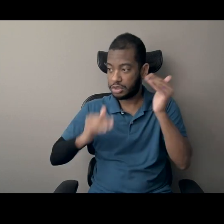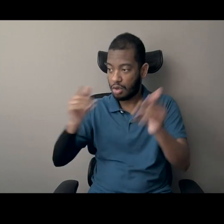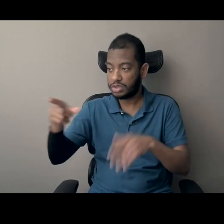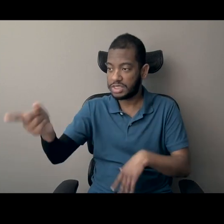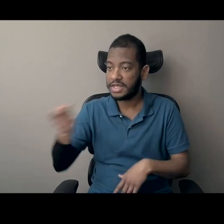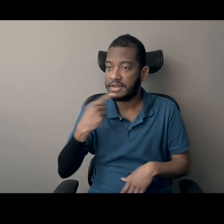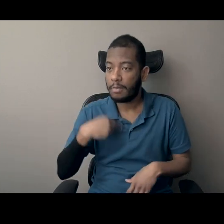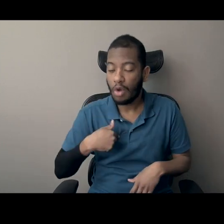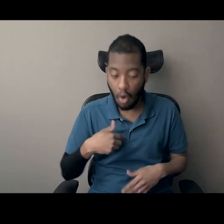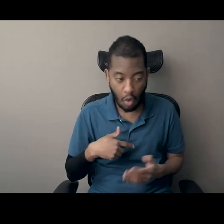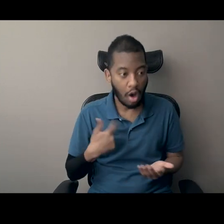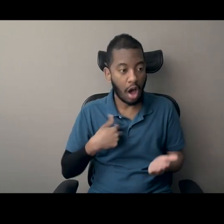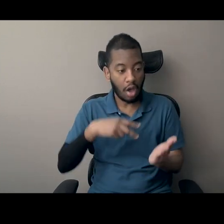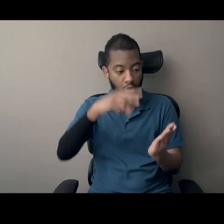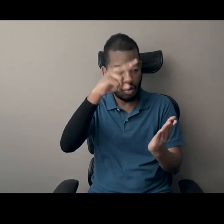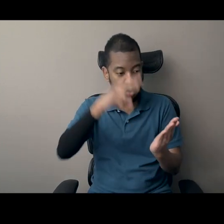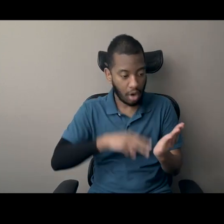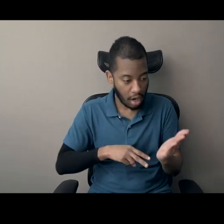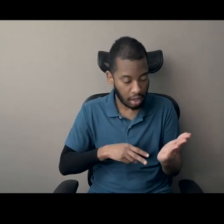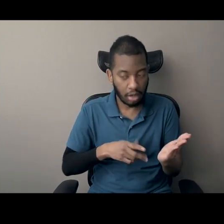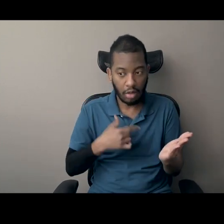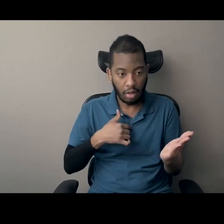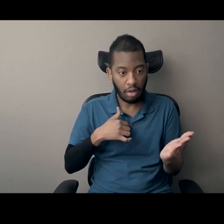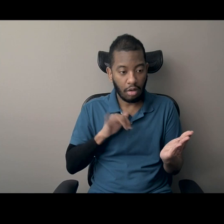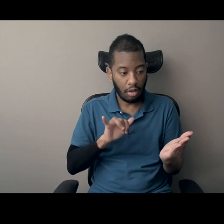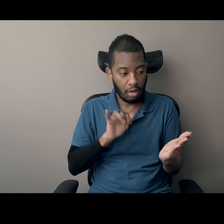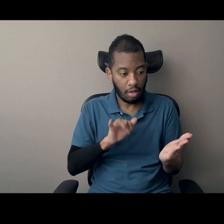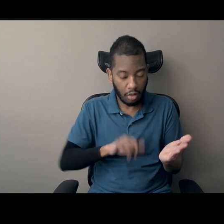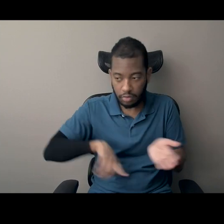much that happened in our country's history that they'd never even heard of.